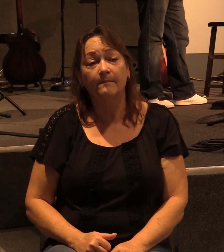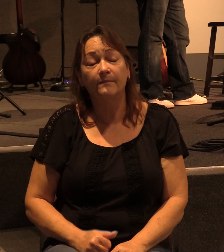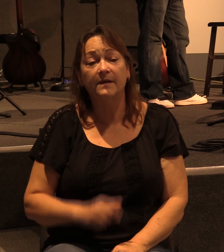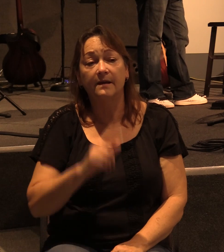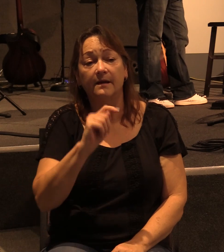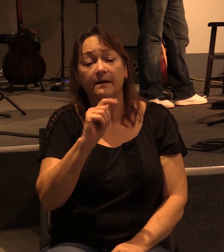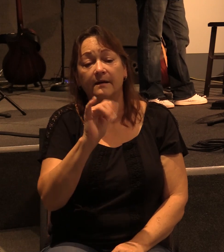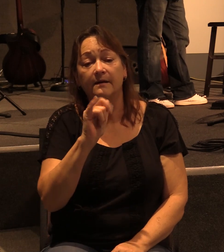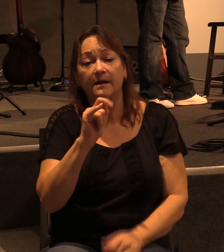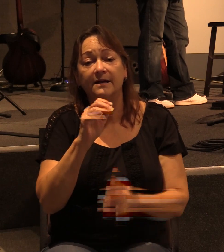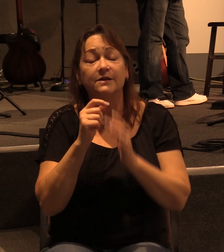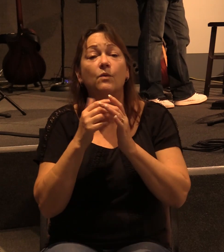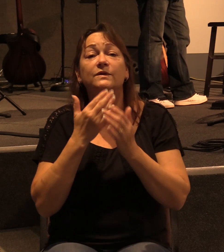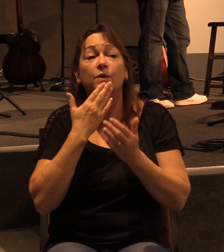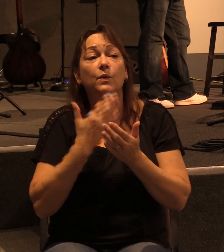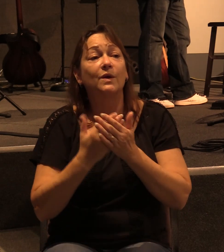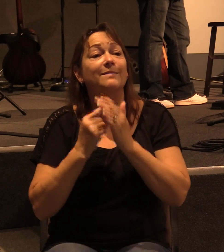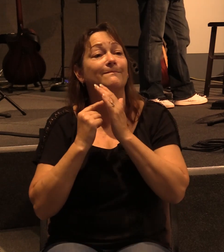Titus was an example.